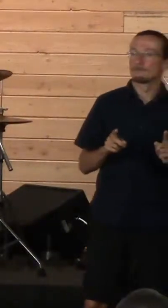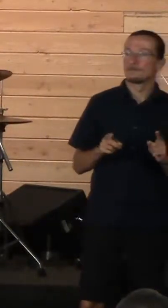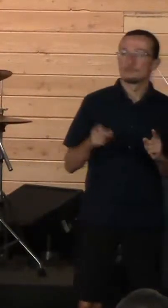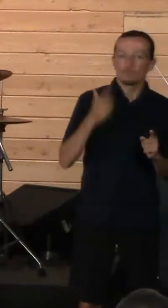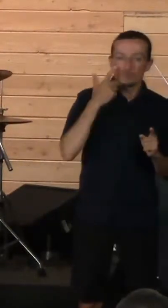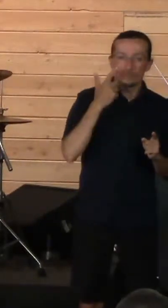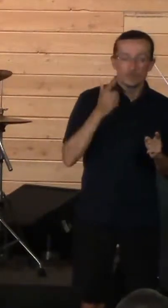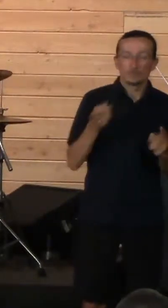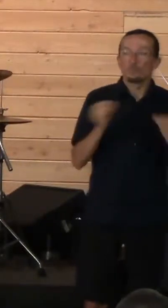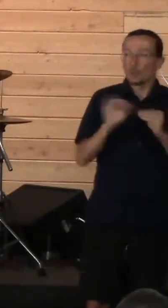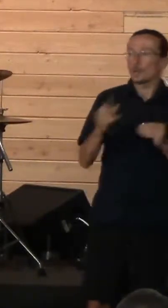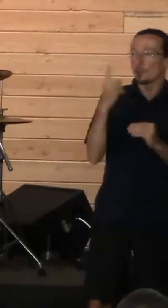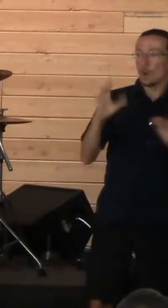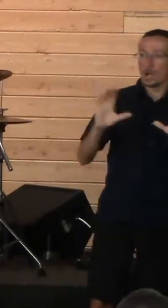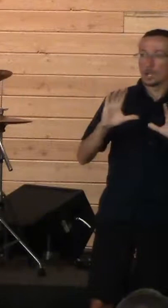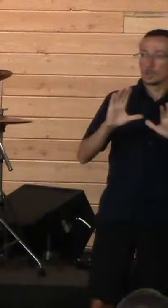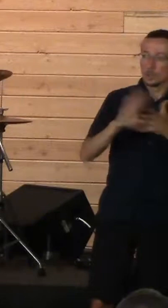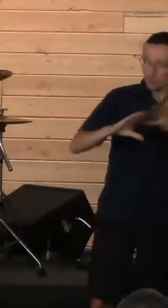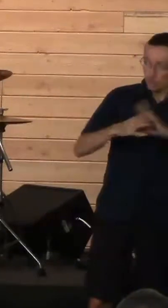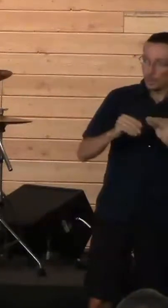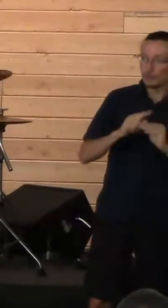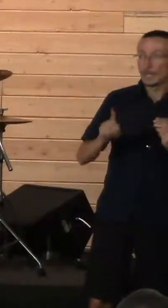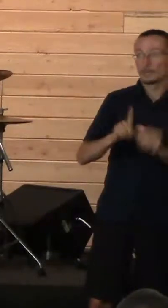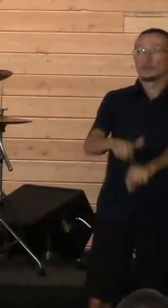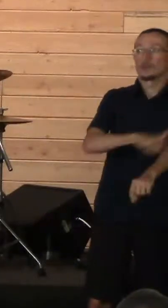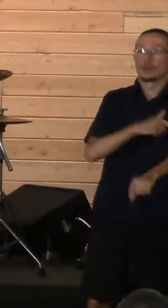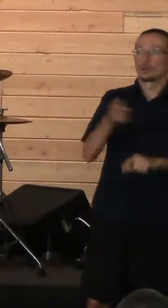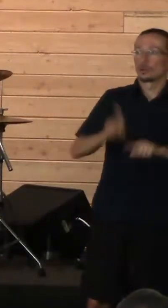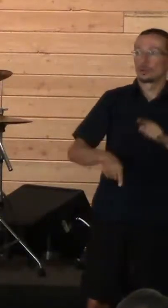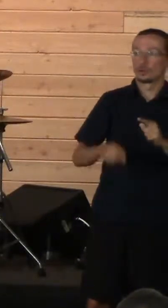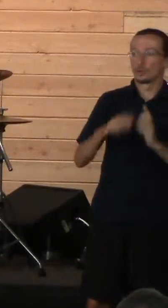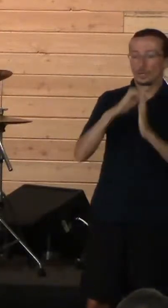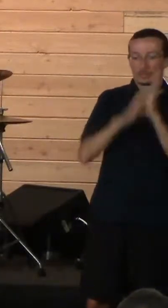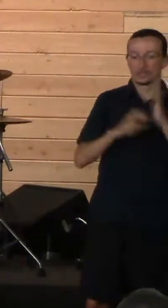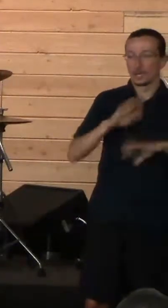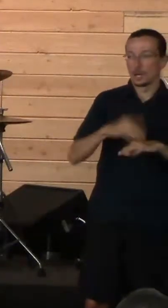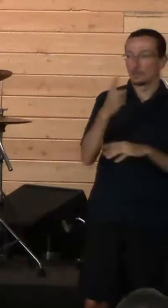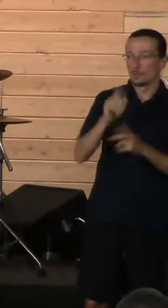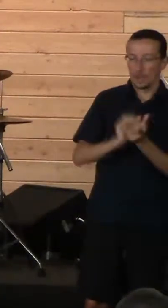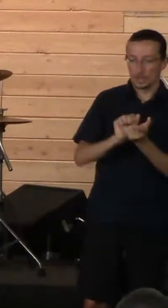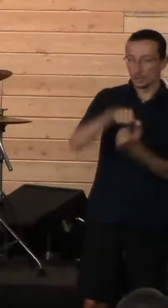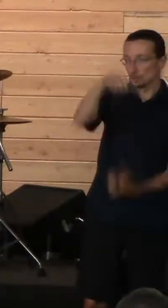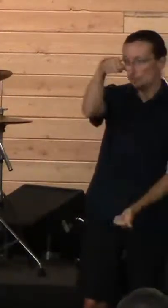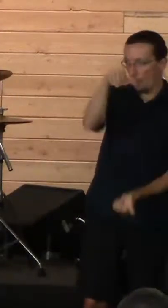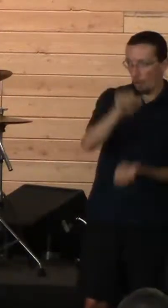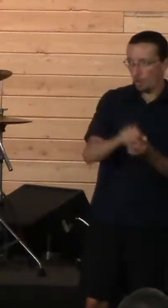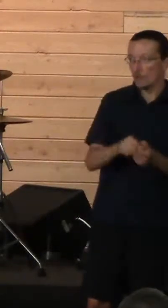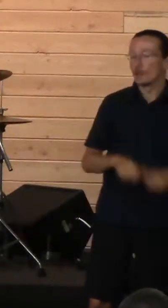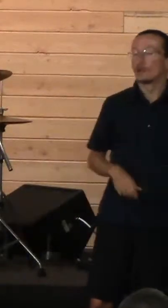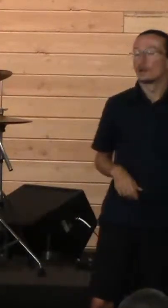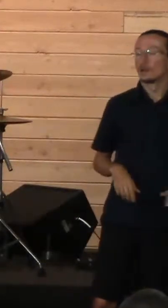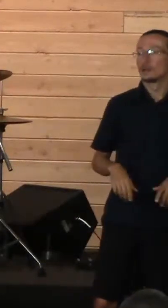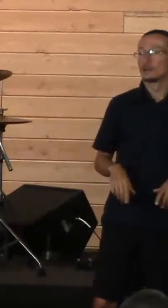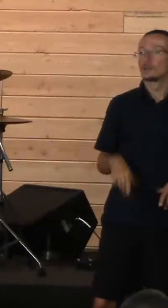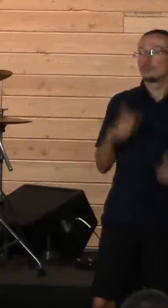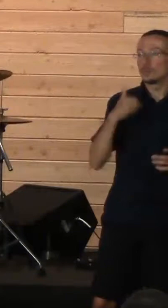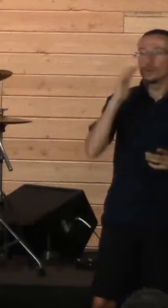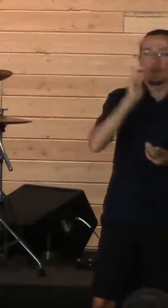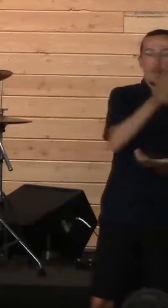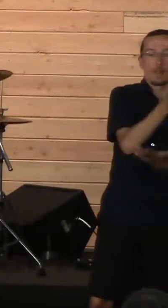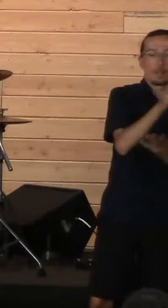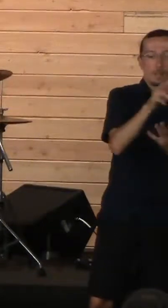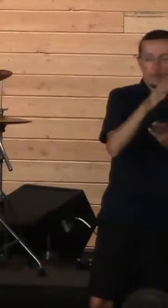of 2 Samuel. And I think many of us would initially think that David would be happy